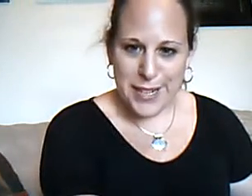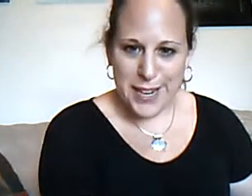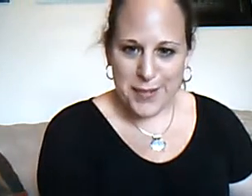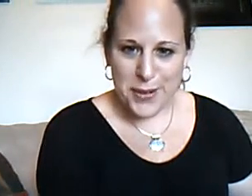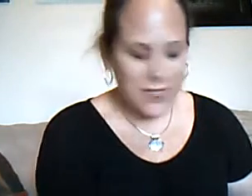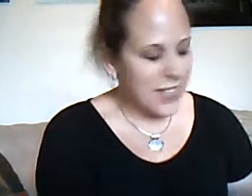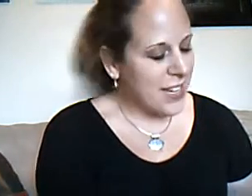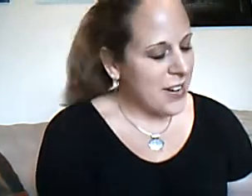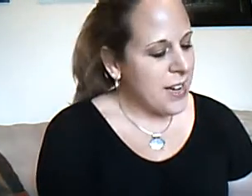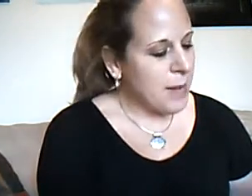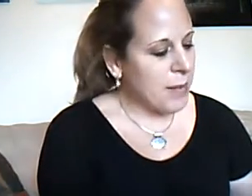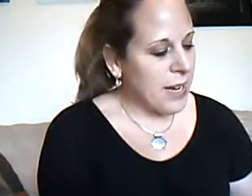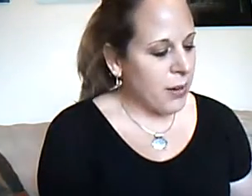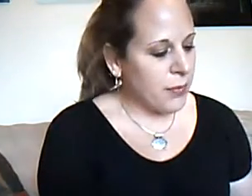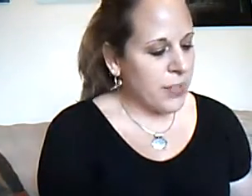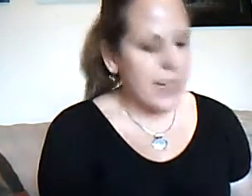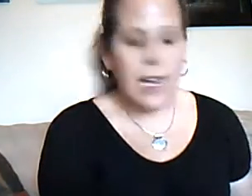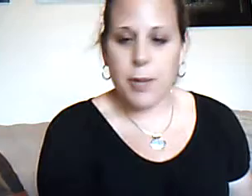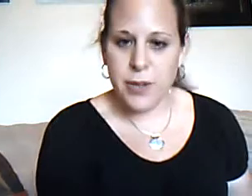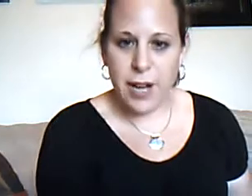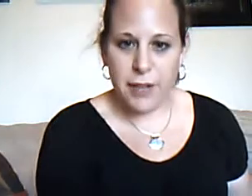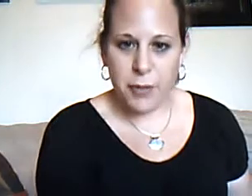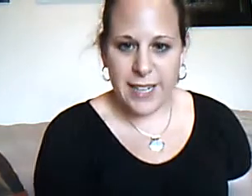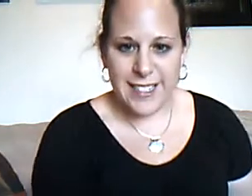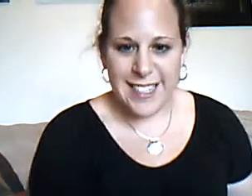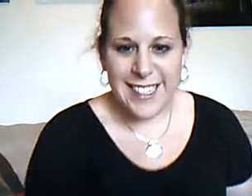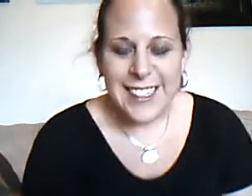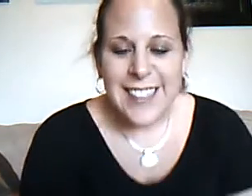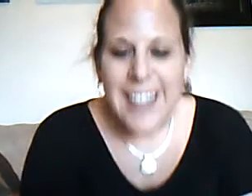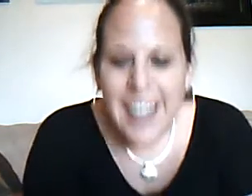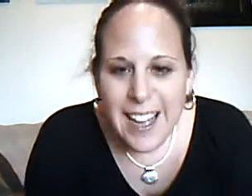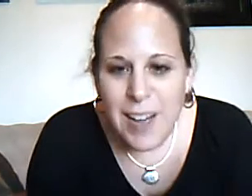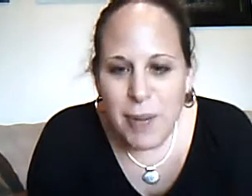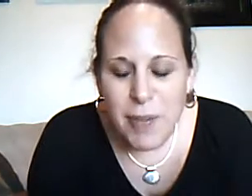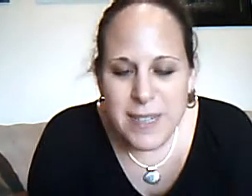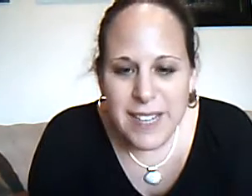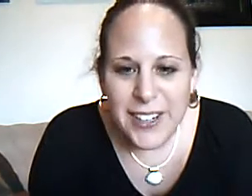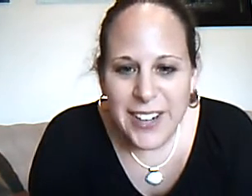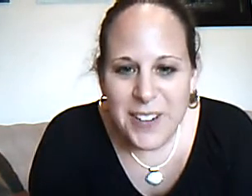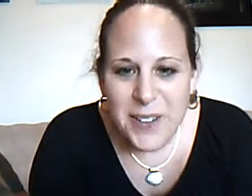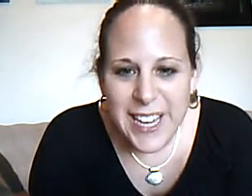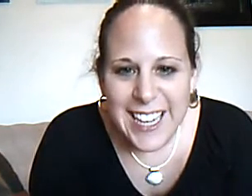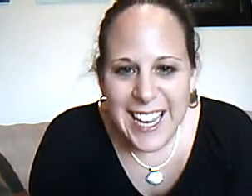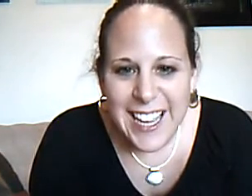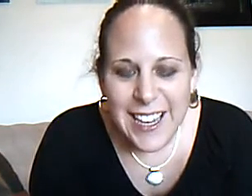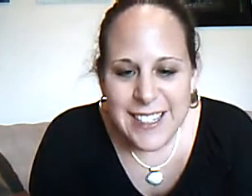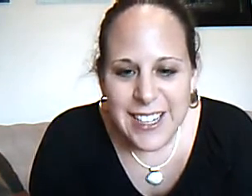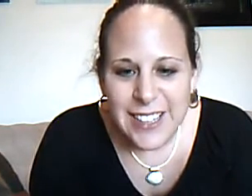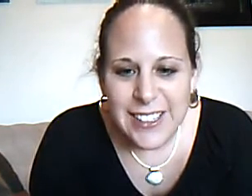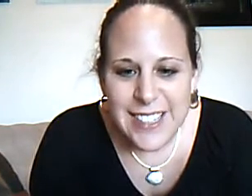kind of a quick video, but hopefully that helps you out for practicing. I hope everybody's having a great week, and I'll see you on Thursday.